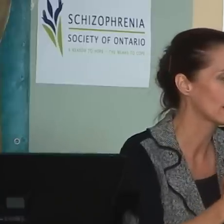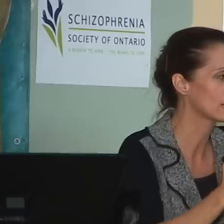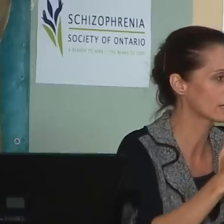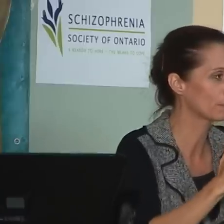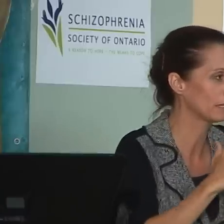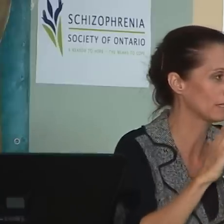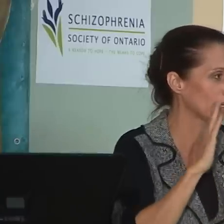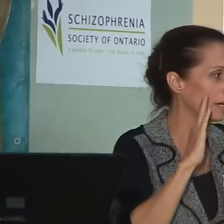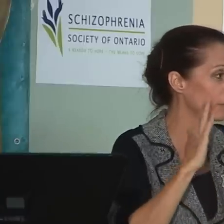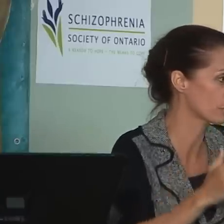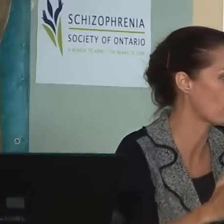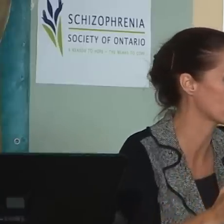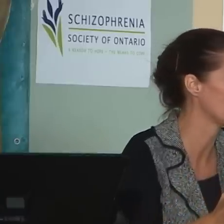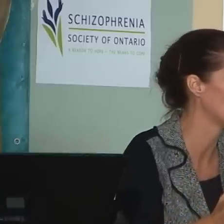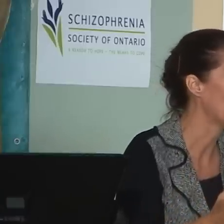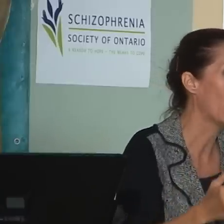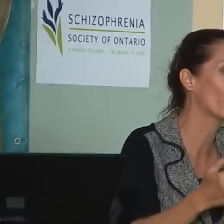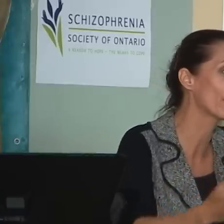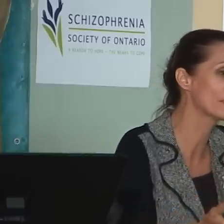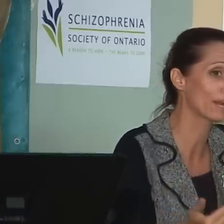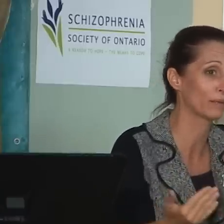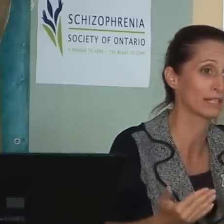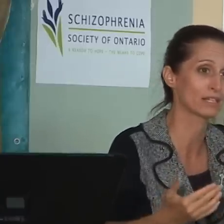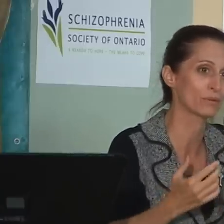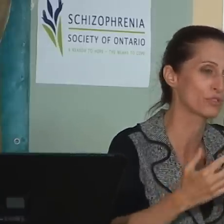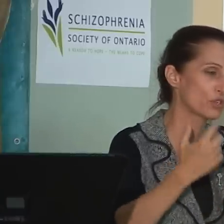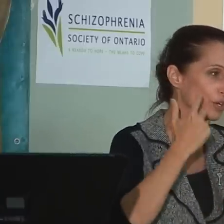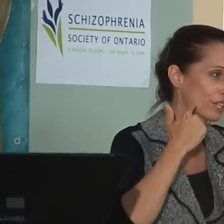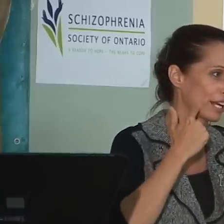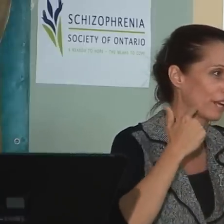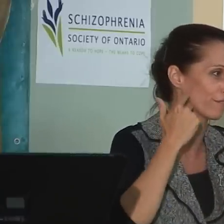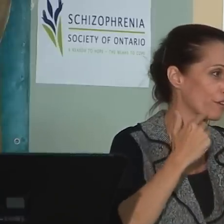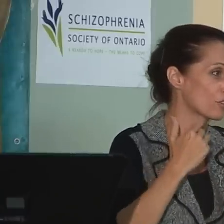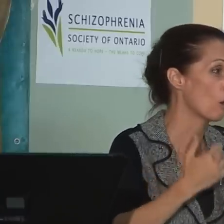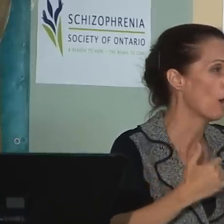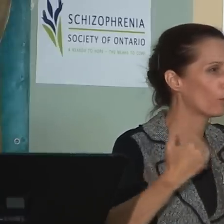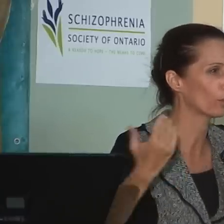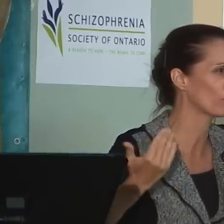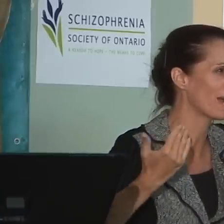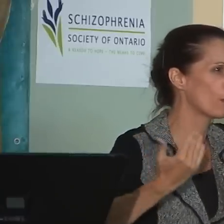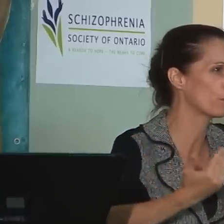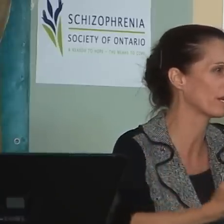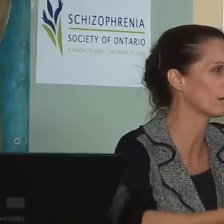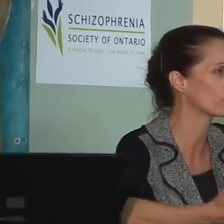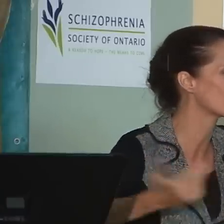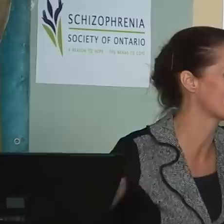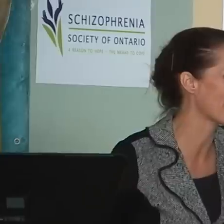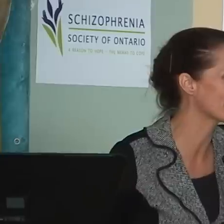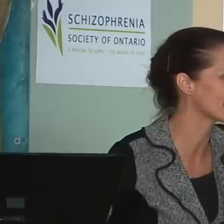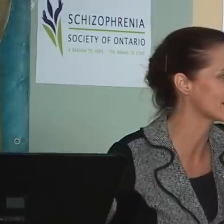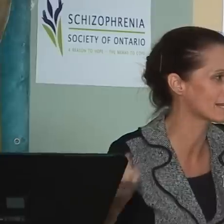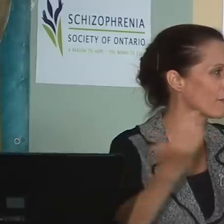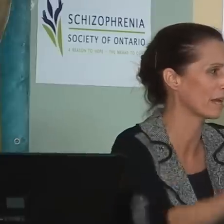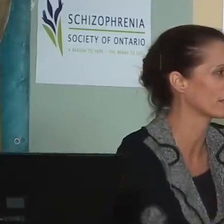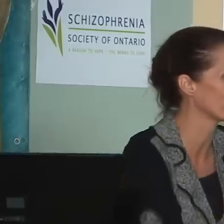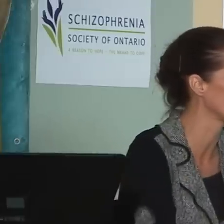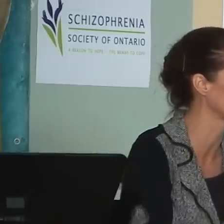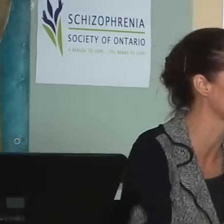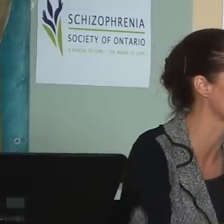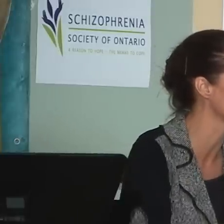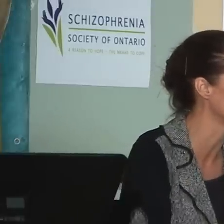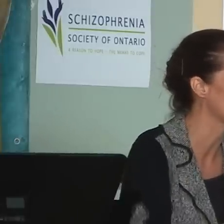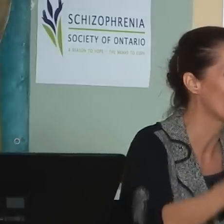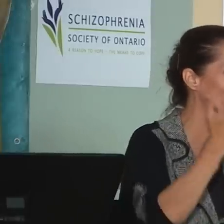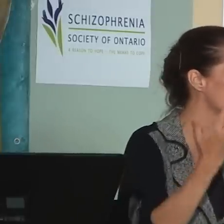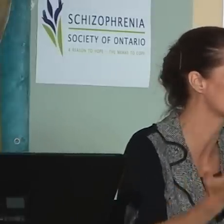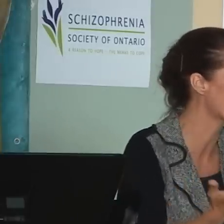around it is completely irresponsible. And what I'm saying we need to do is start thinking first. We're, we're now putting in emergency exits instead of making them